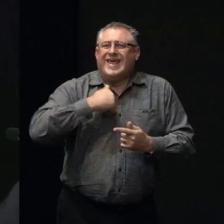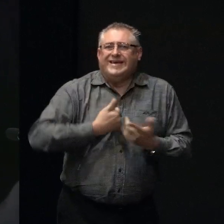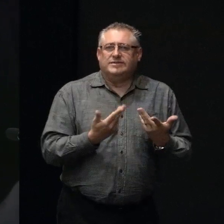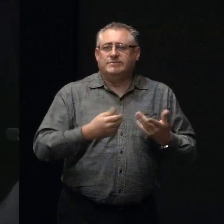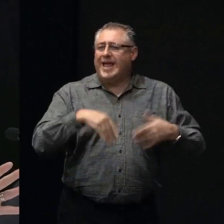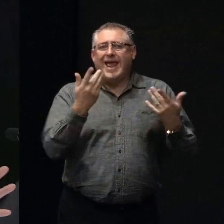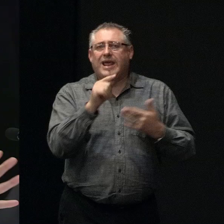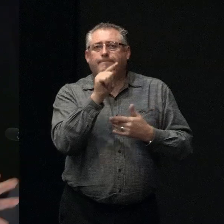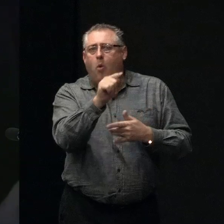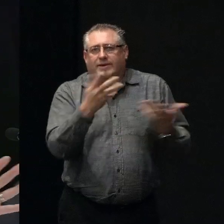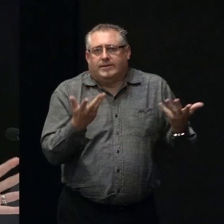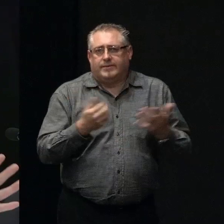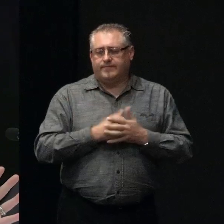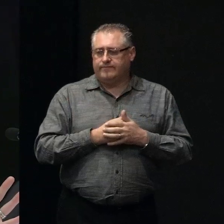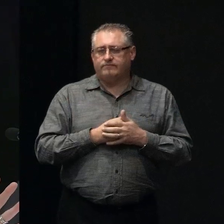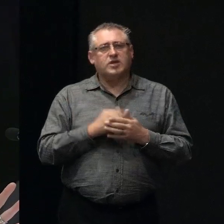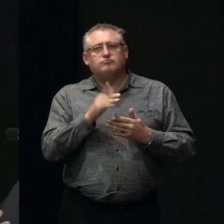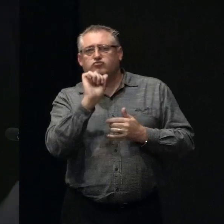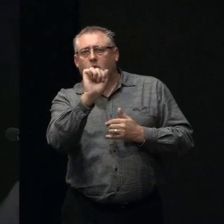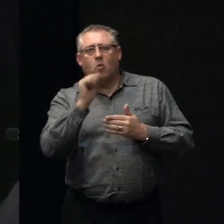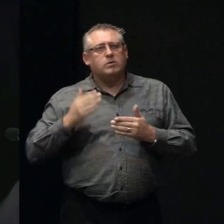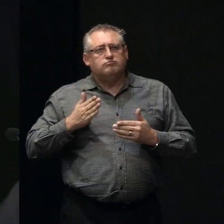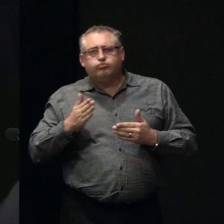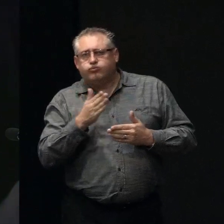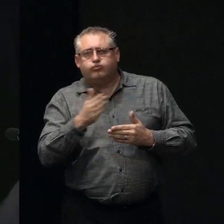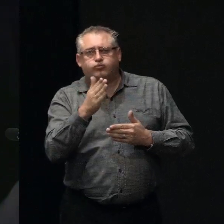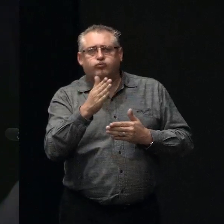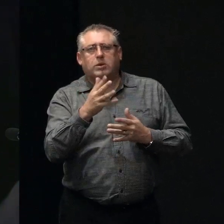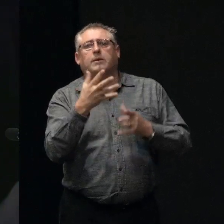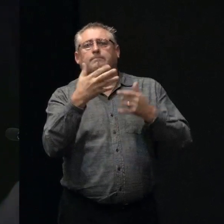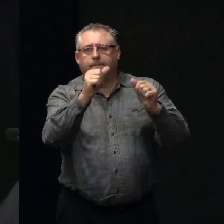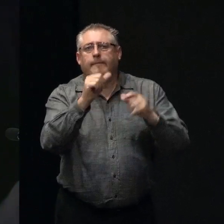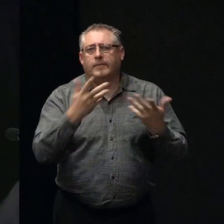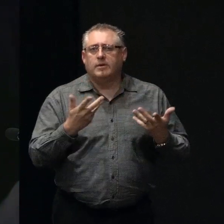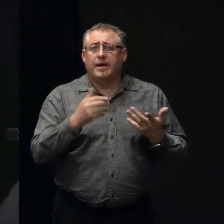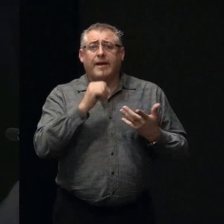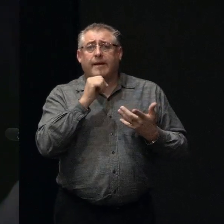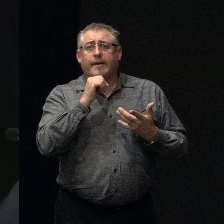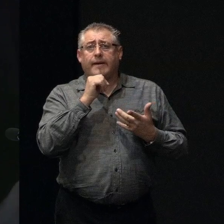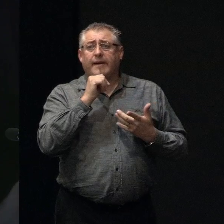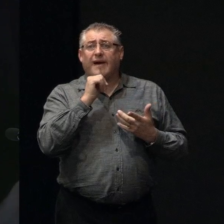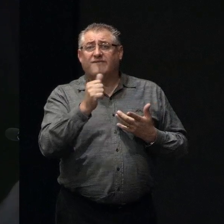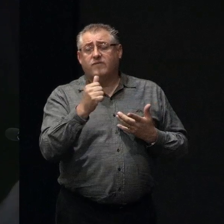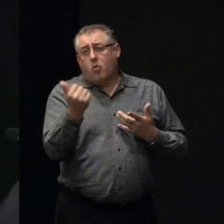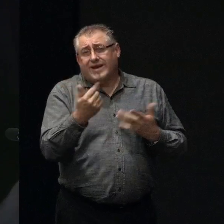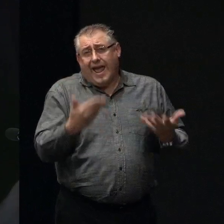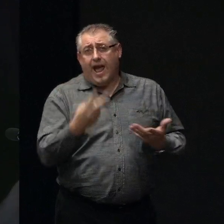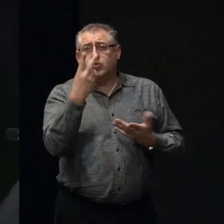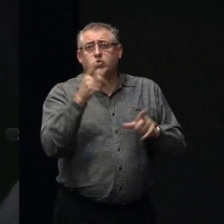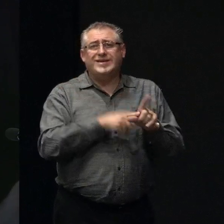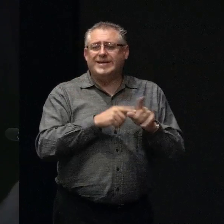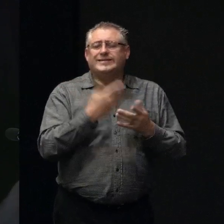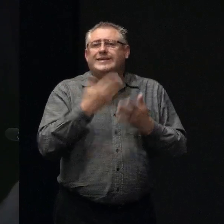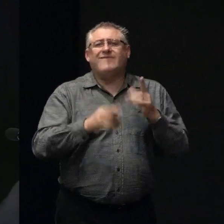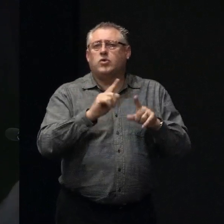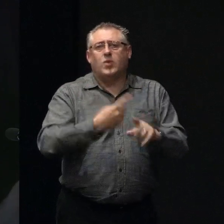journey, I suppose, in getting you to your future point. It has already been a couple of years, so it is never too